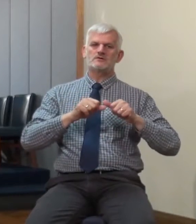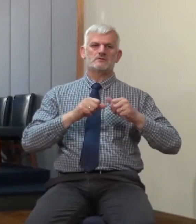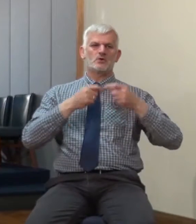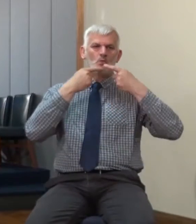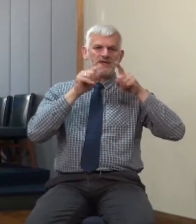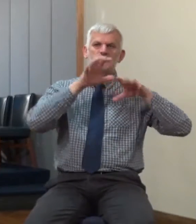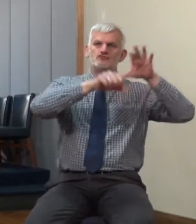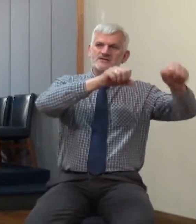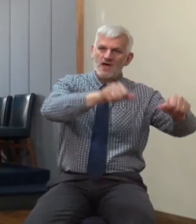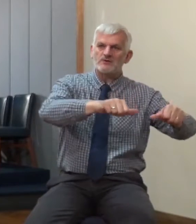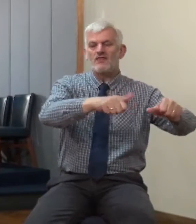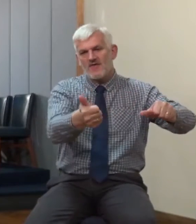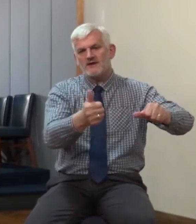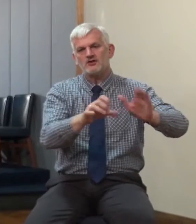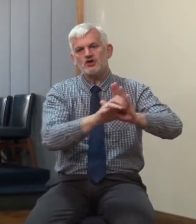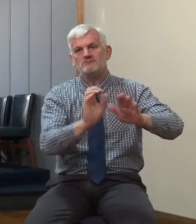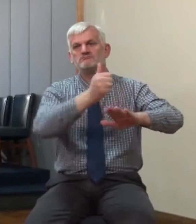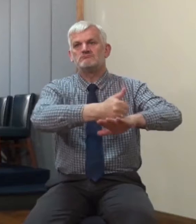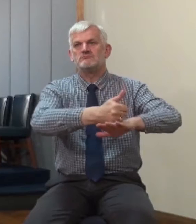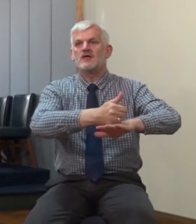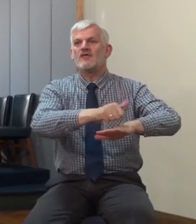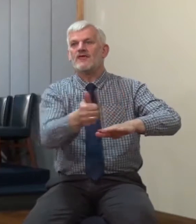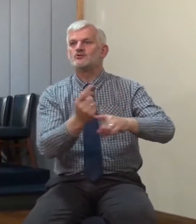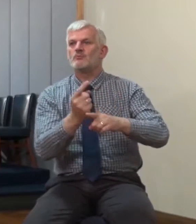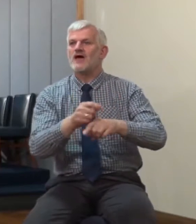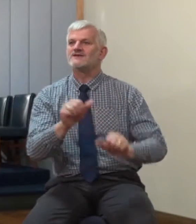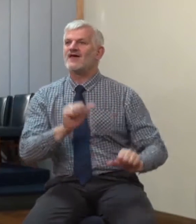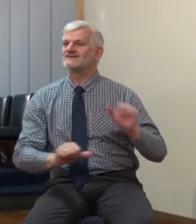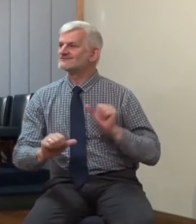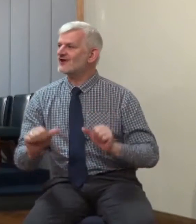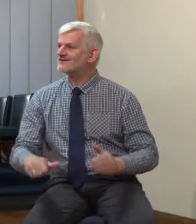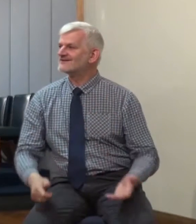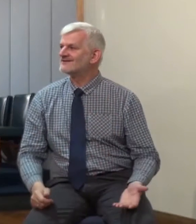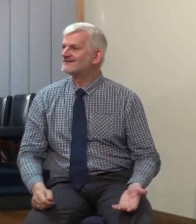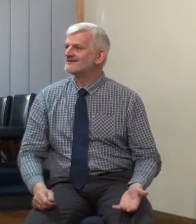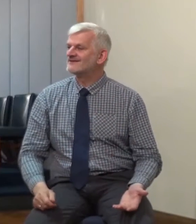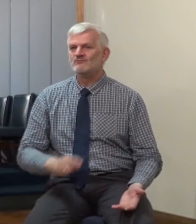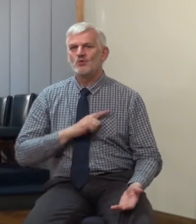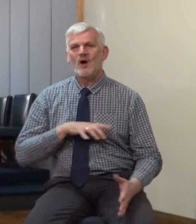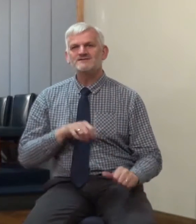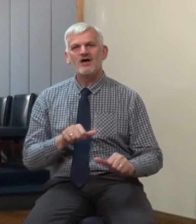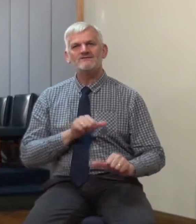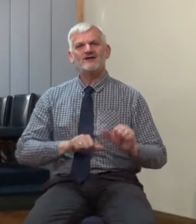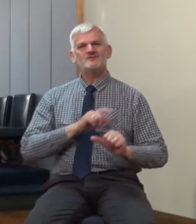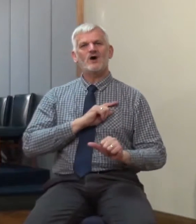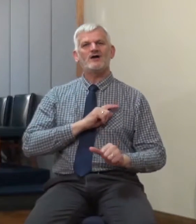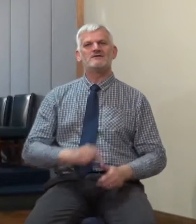you an answer as to why it's this way around, but it is this way around. Perhaps it's not as logical as we would like in a